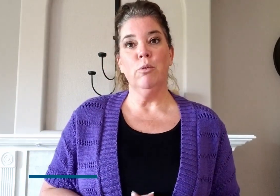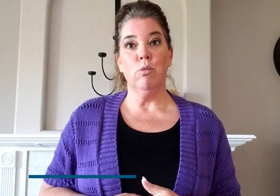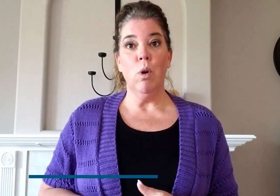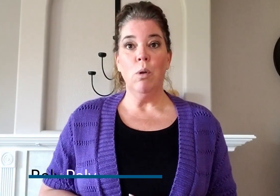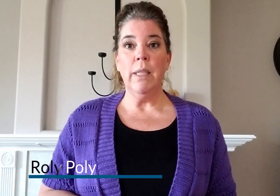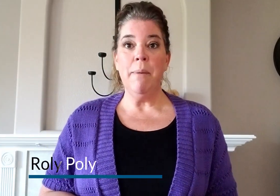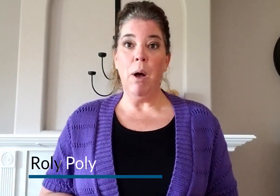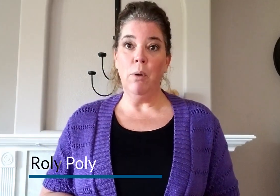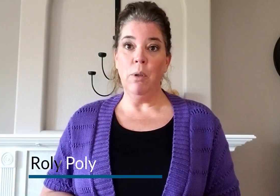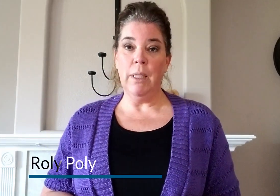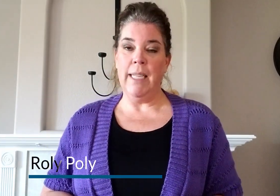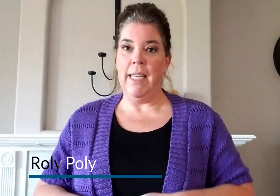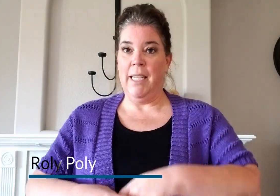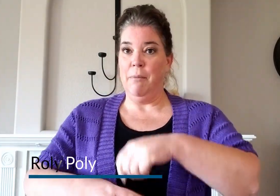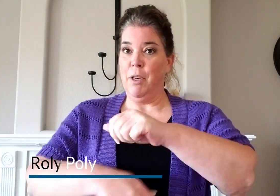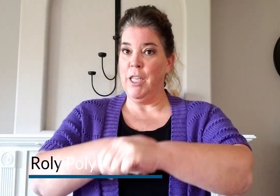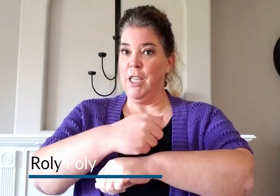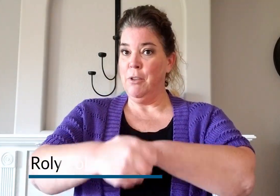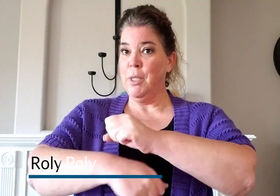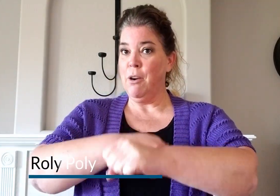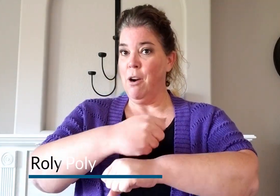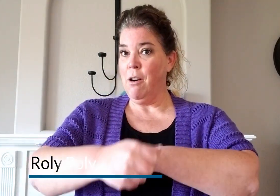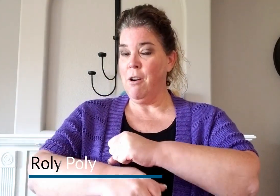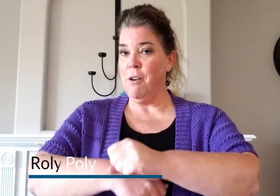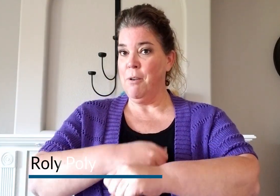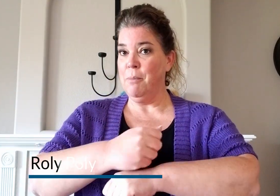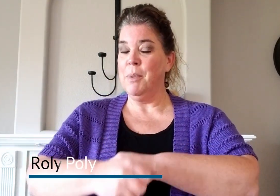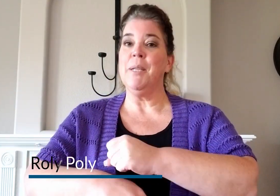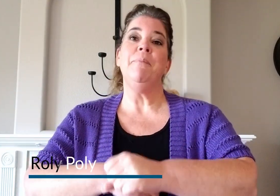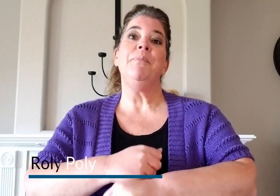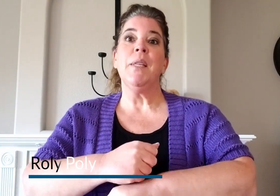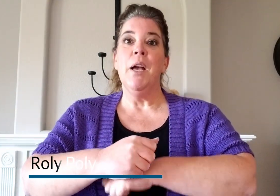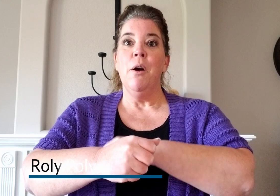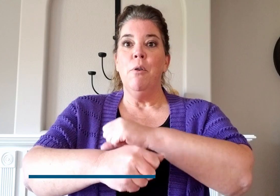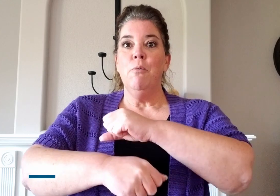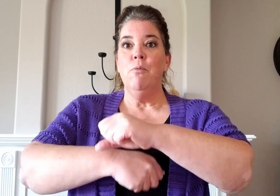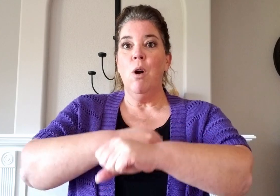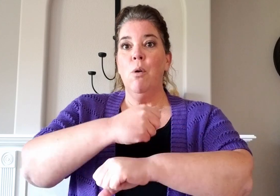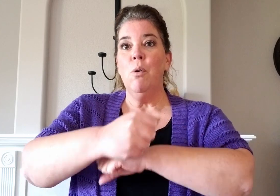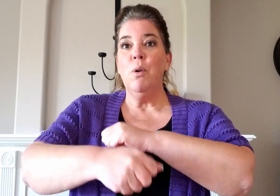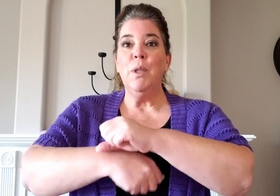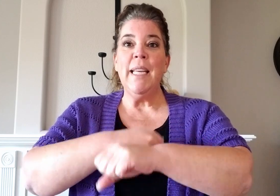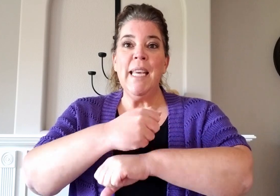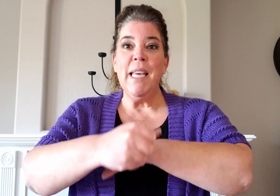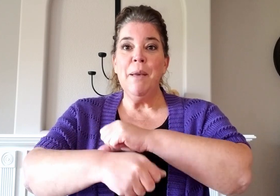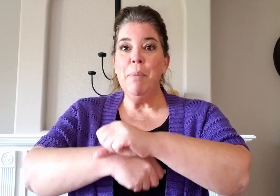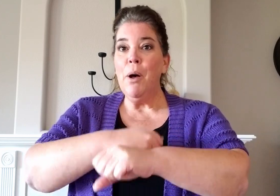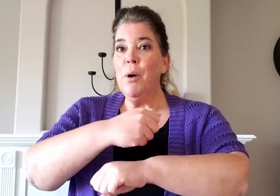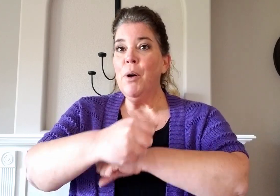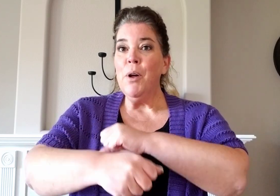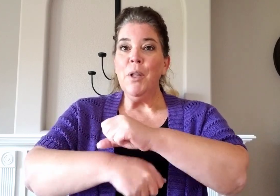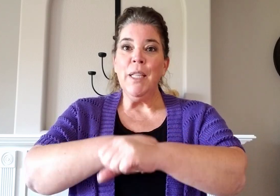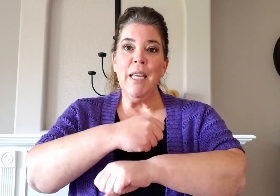roly-poly and we're going to use our arms. Roly-poly,